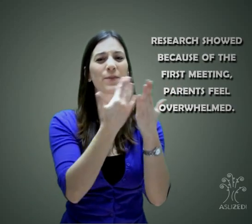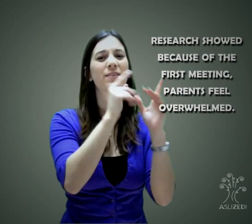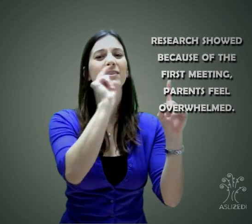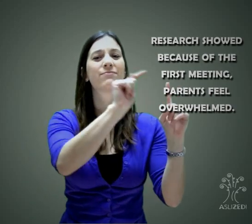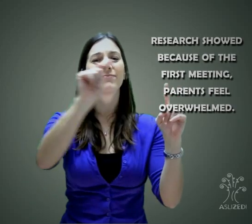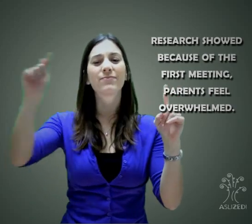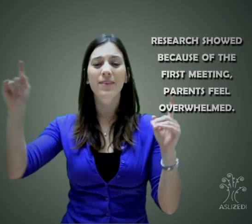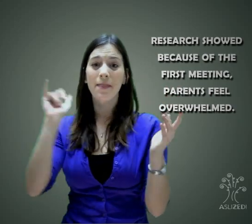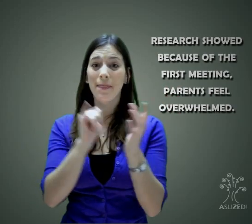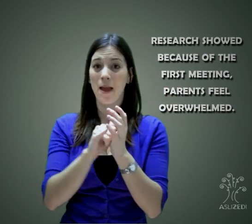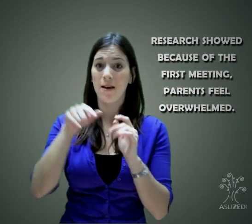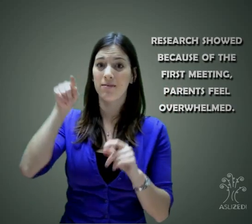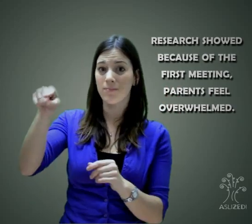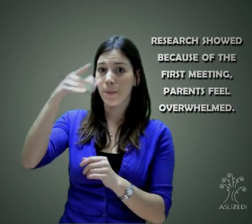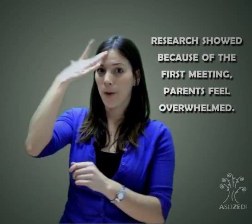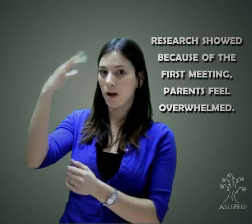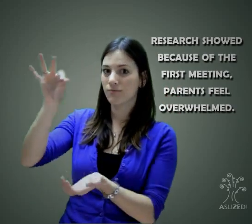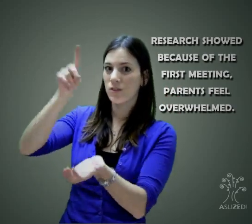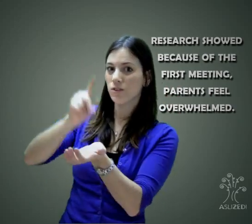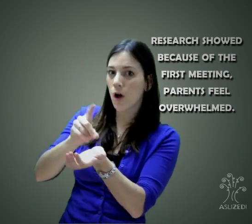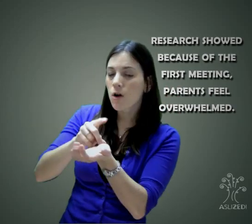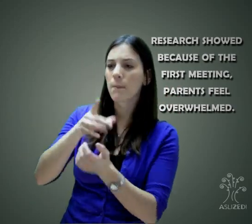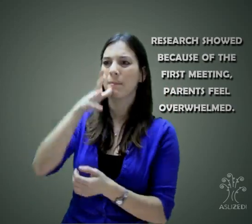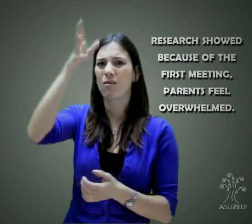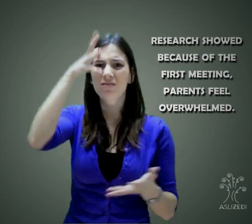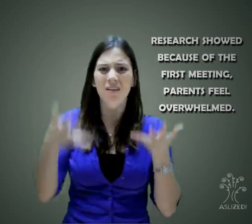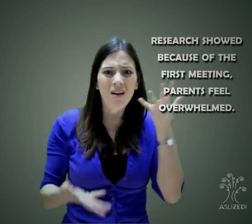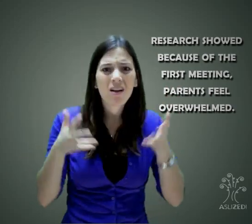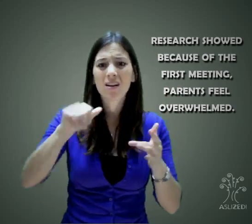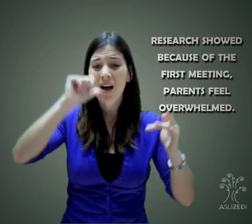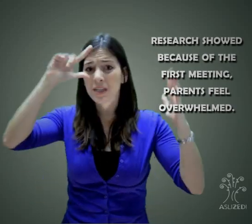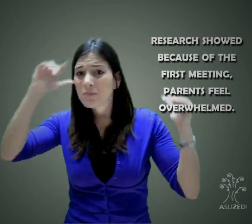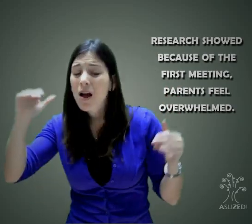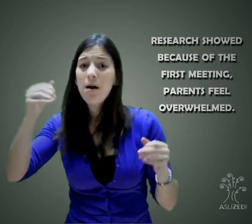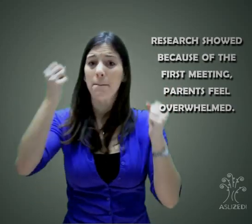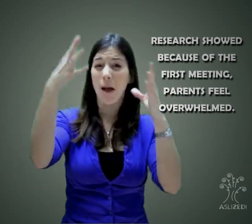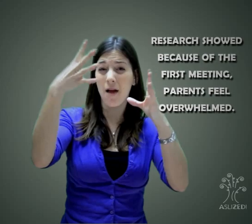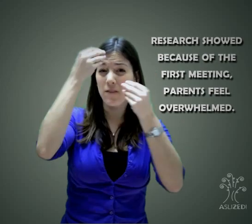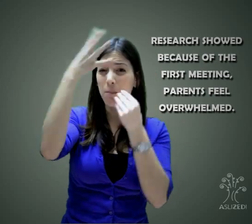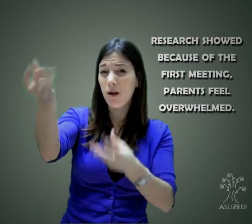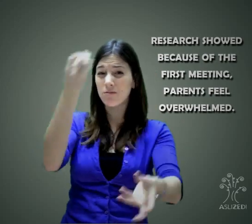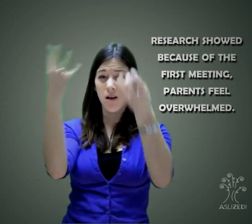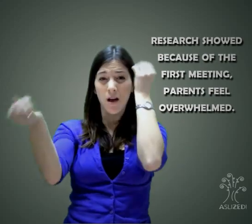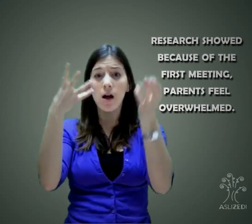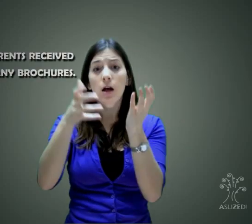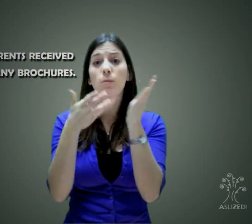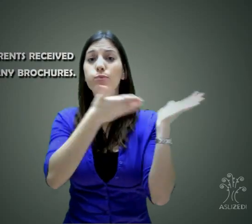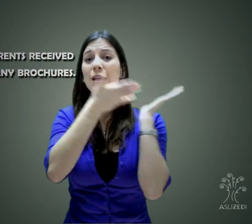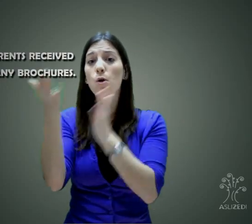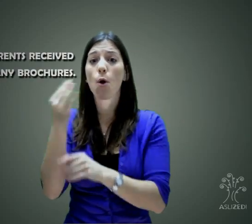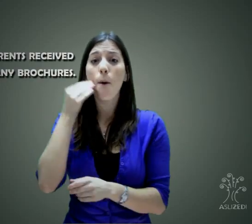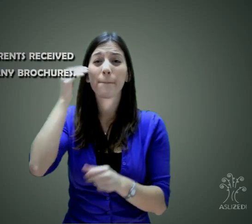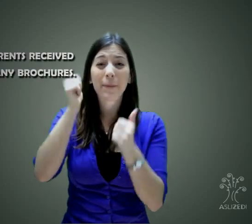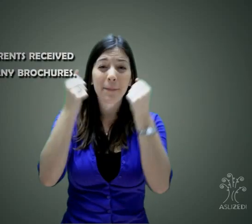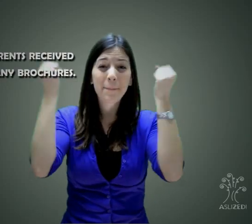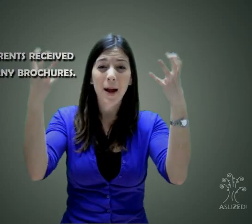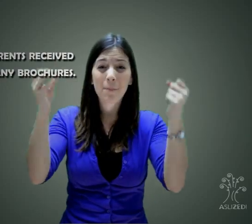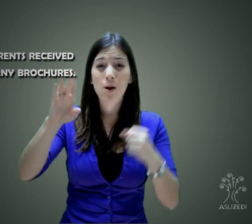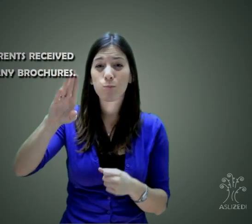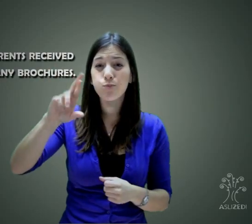Several research studies have shown that the typical first meeting with a doctor leaves parents feeling overwhelmed with tons of unexpected information. They go